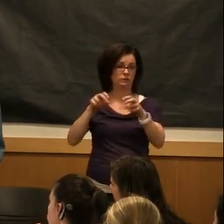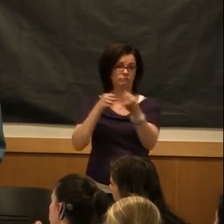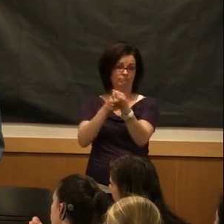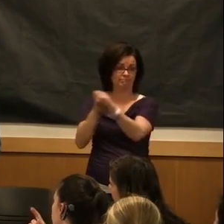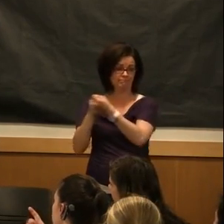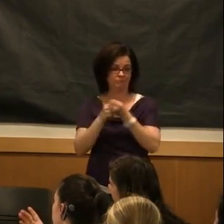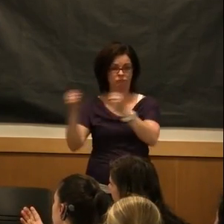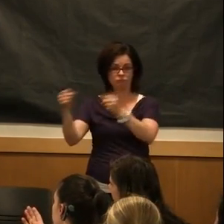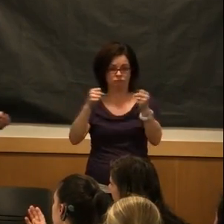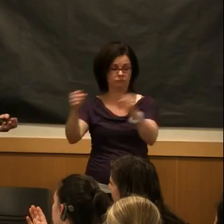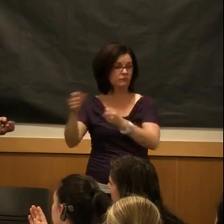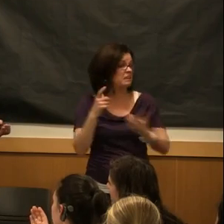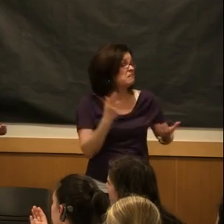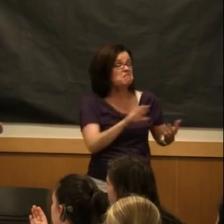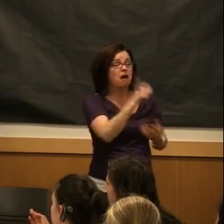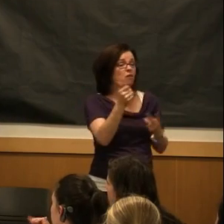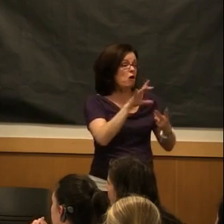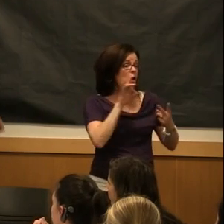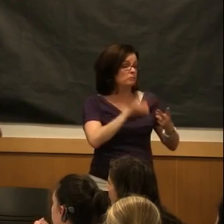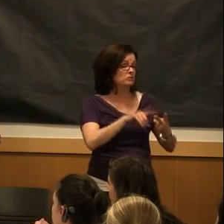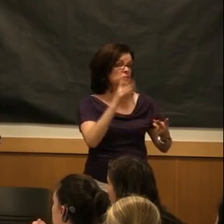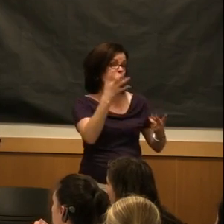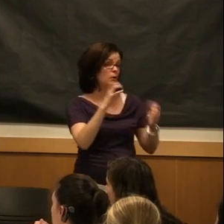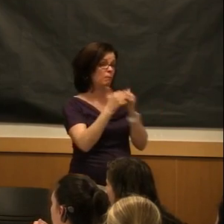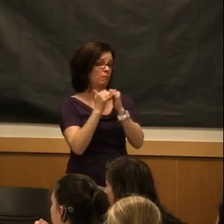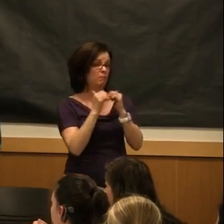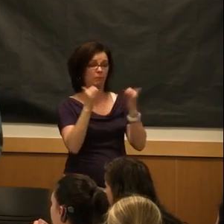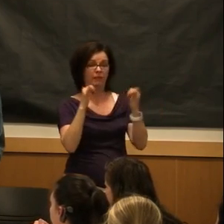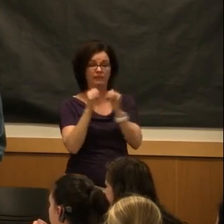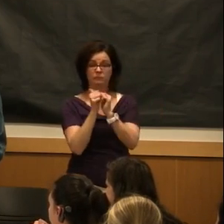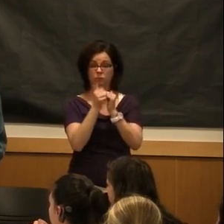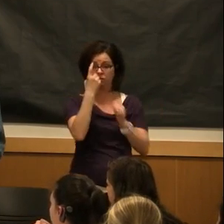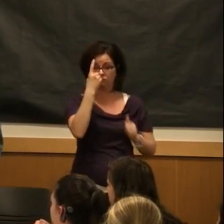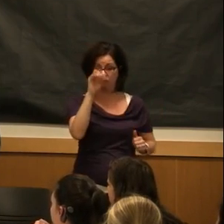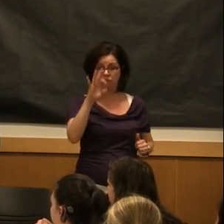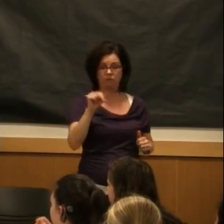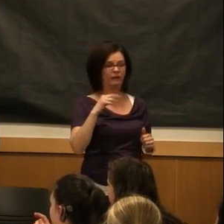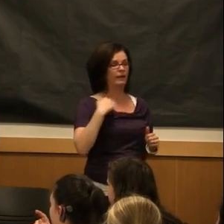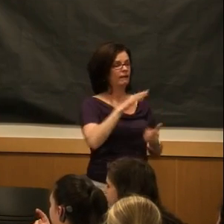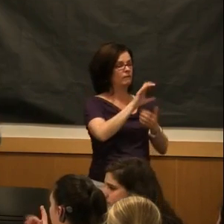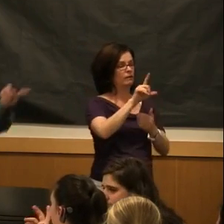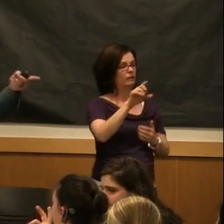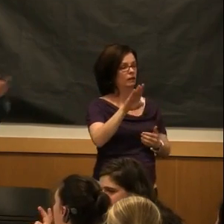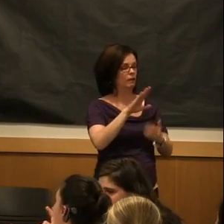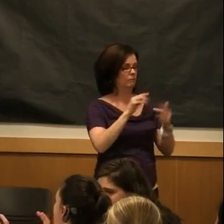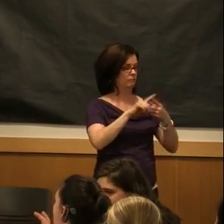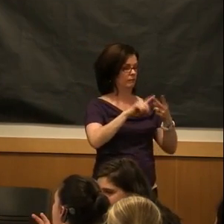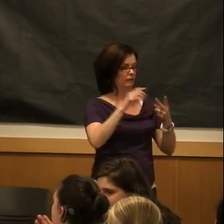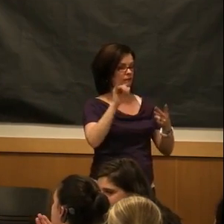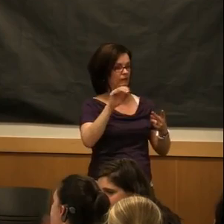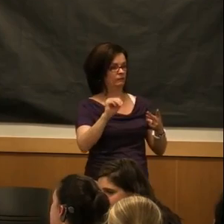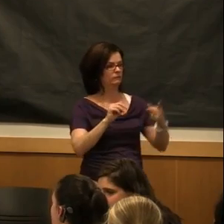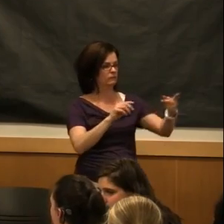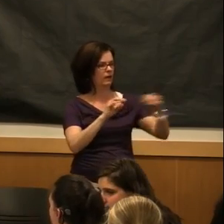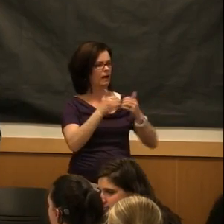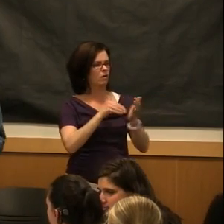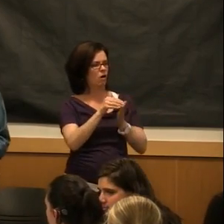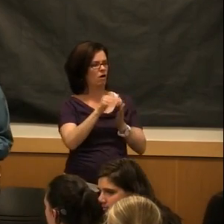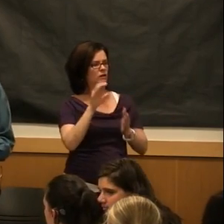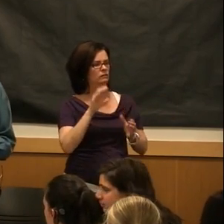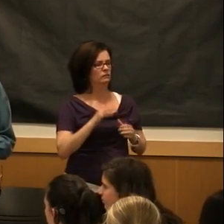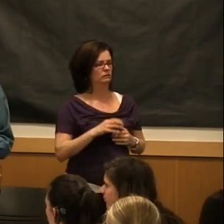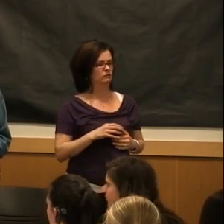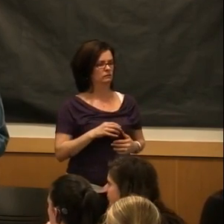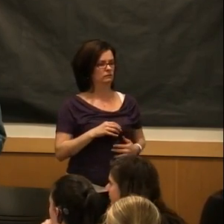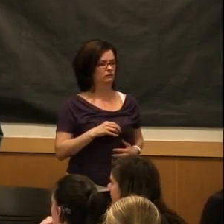If you want to just kind of play sports for fun and have a good time. There's club level sports. There's intramural sports. How often does